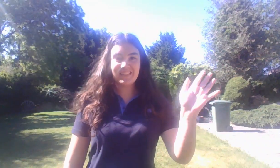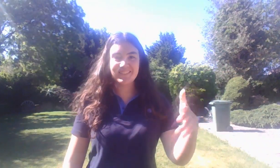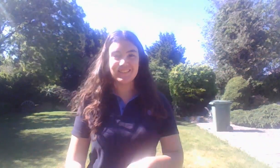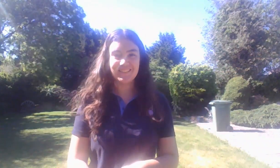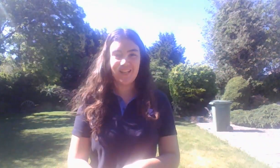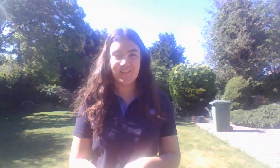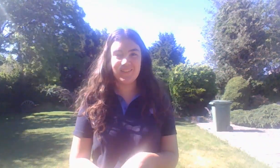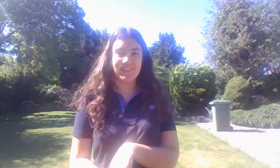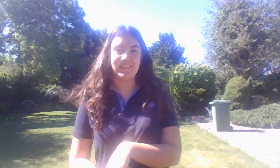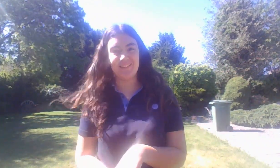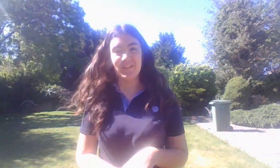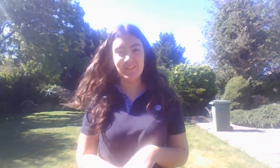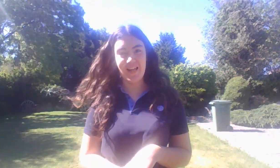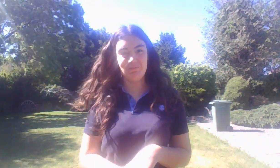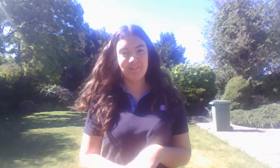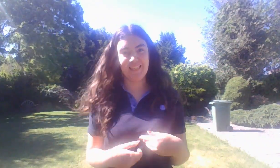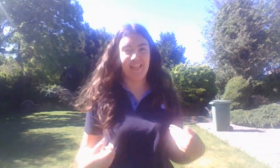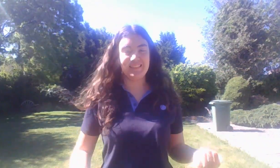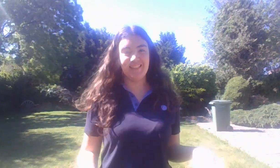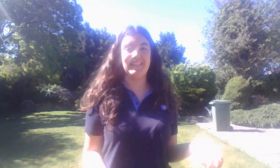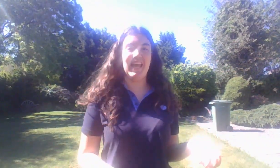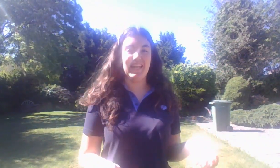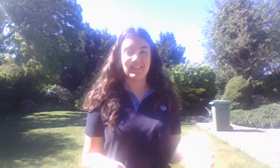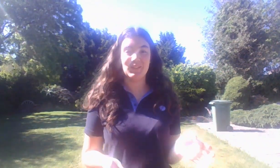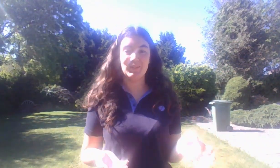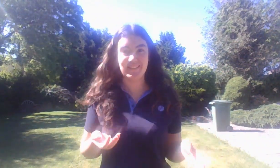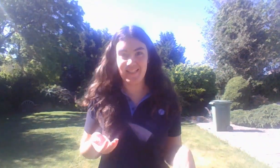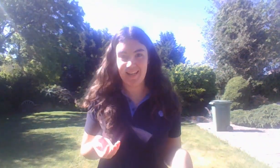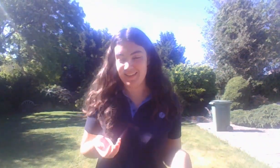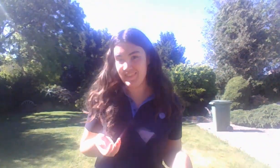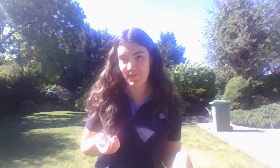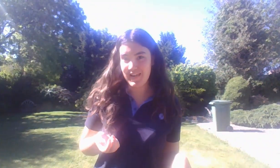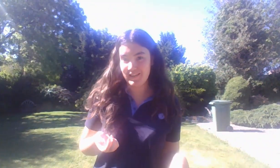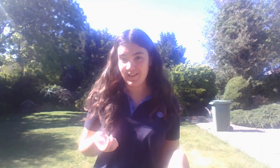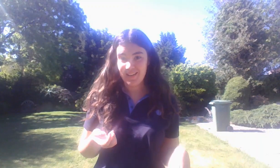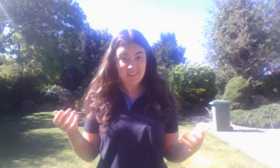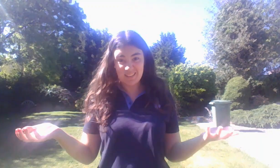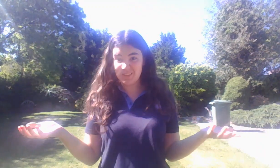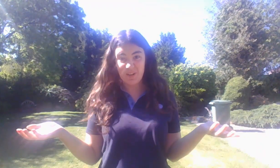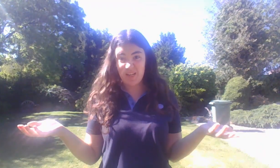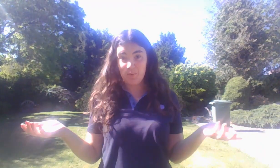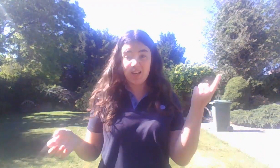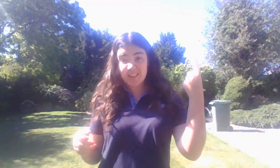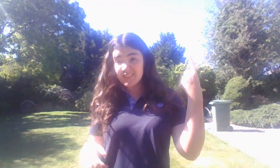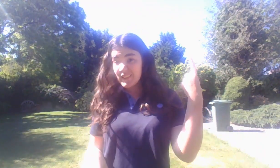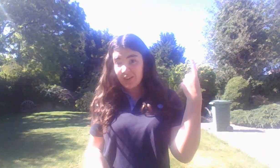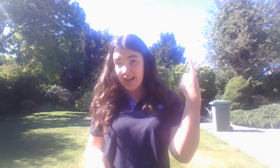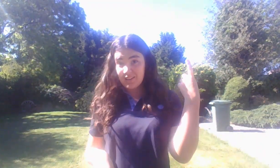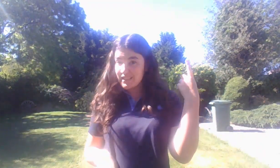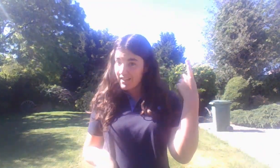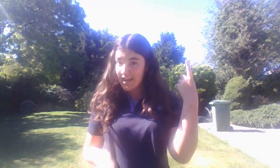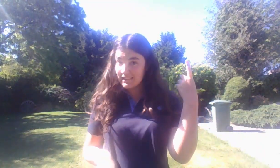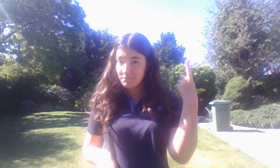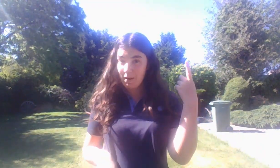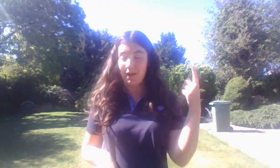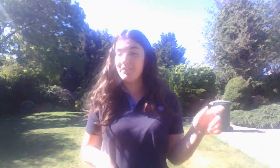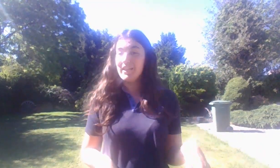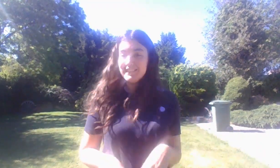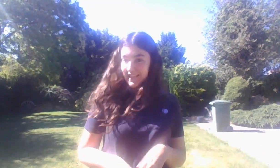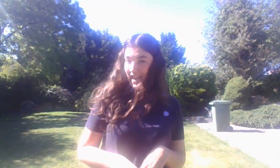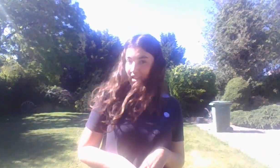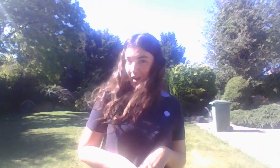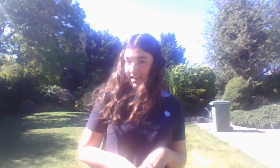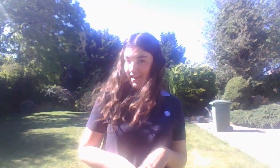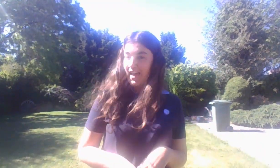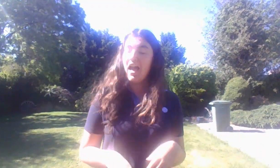Hi guys, so the song that I'm singing today is called Singing in the Rain. Doesn't really work considering how sunny it is, but